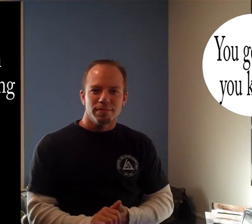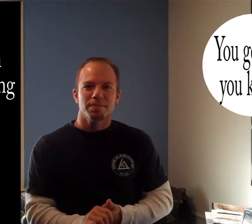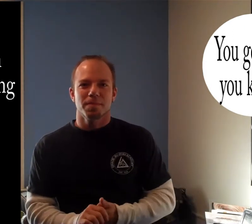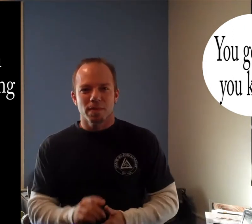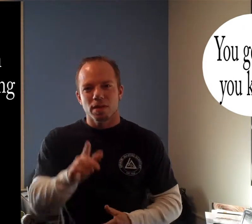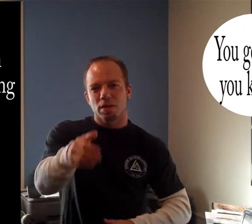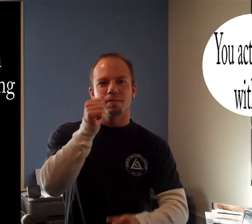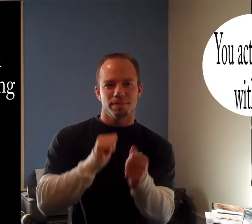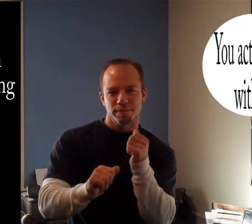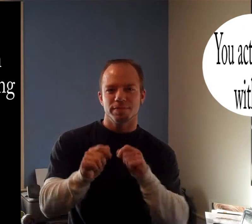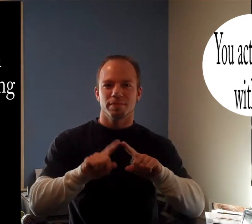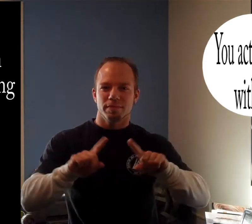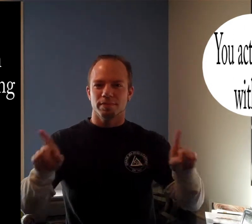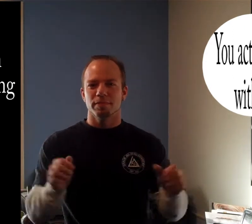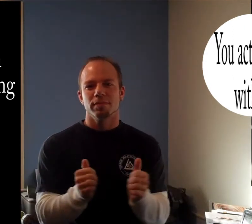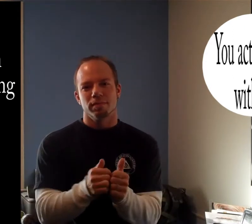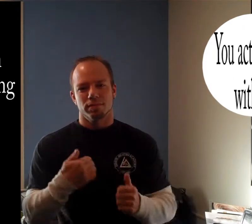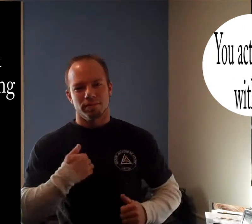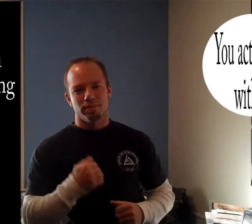You act so different around me.